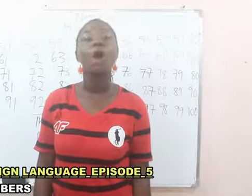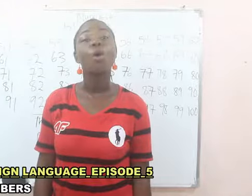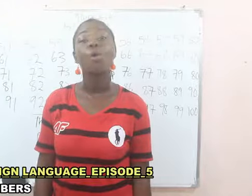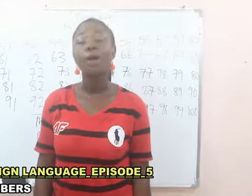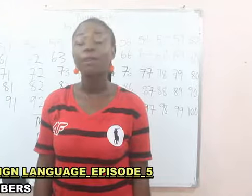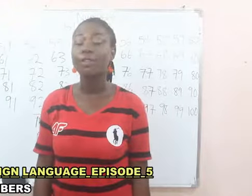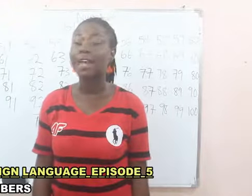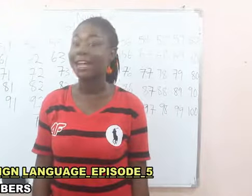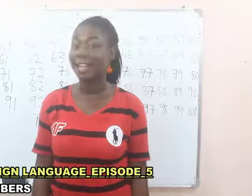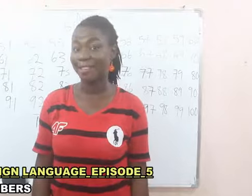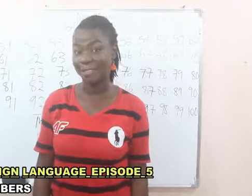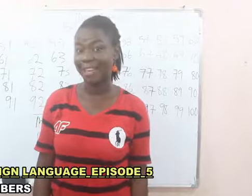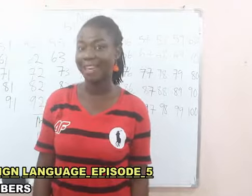Welcome to our class today.